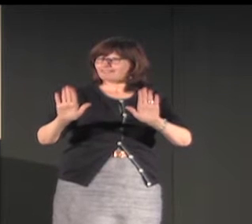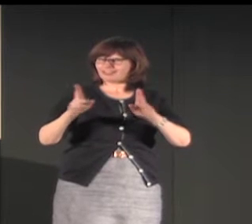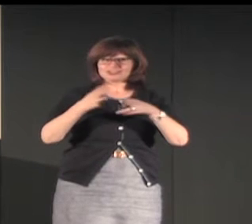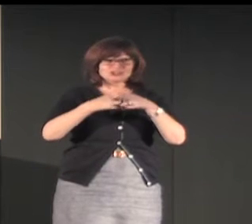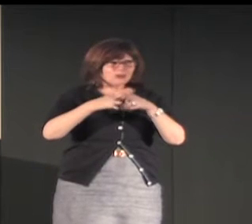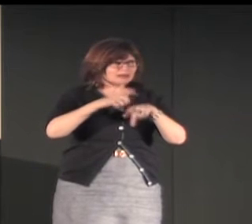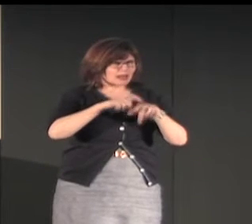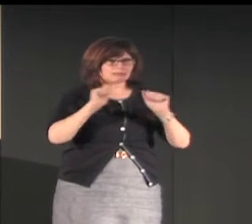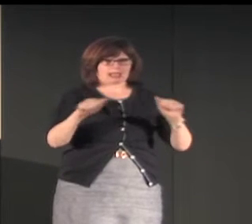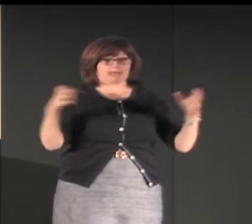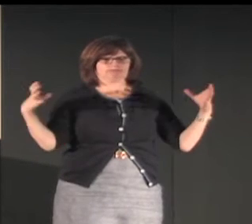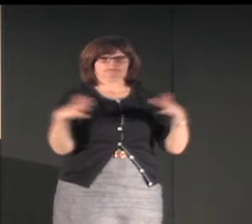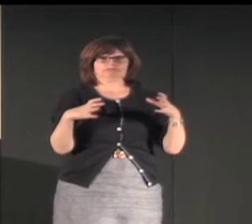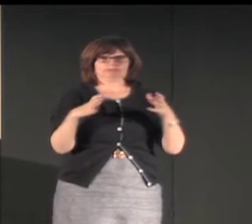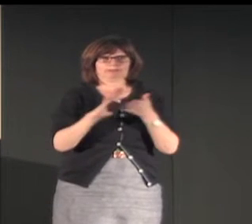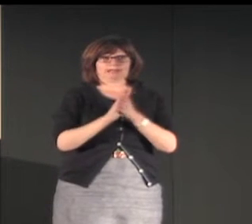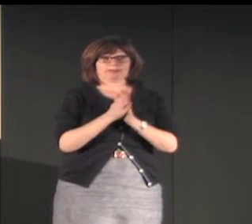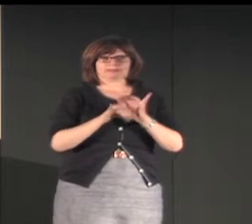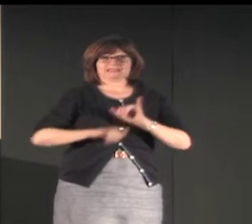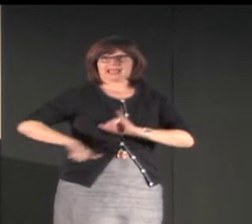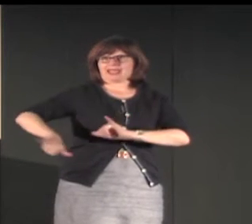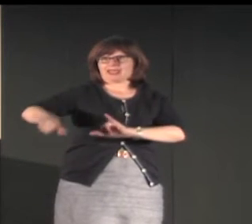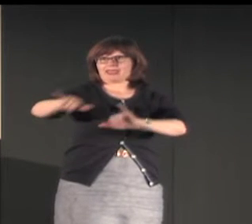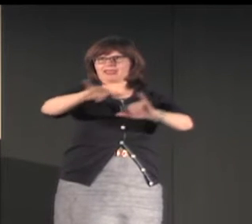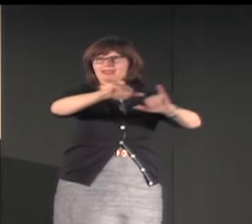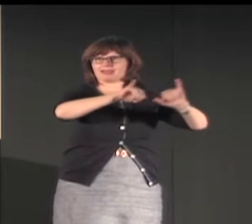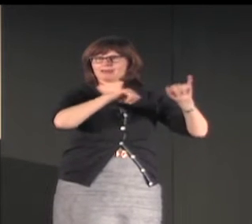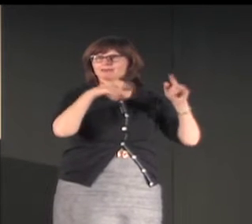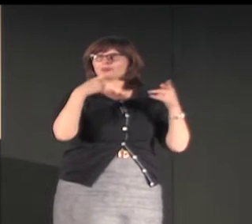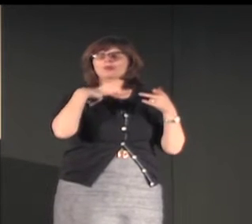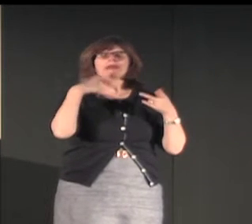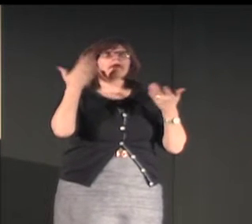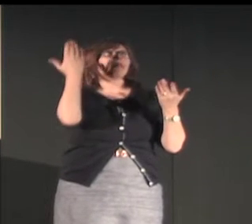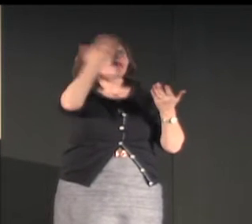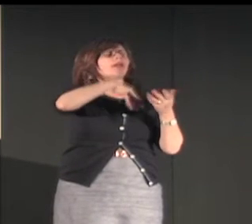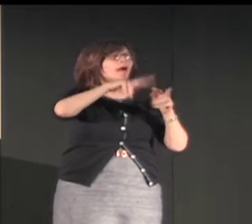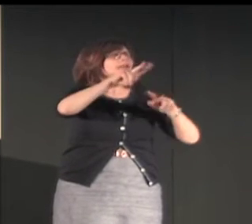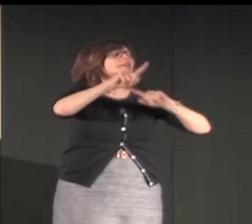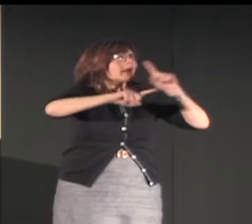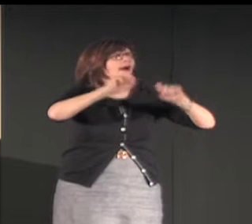in a pattern in a very short time and becomes standardized usage